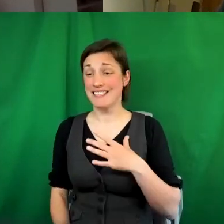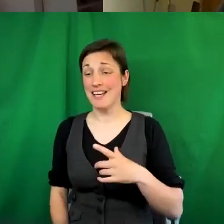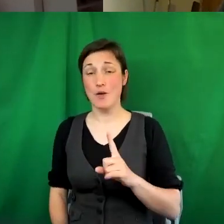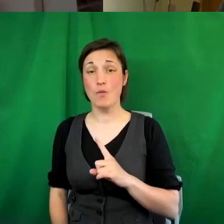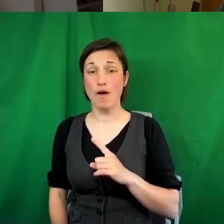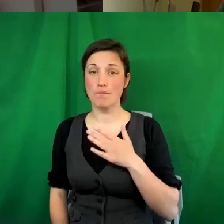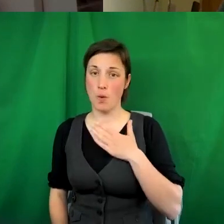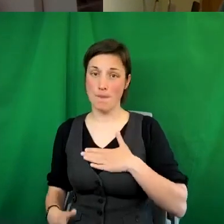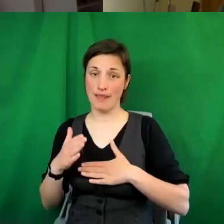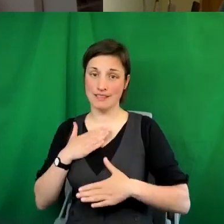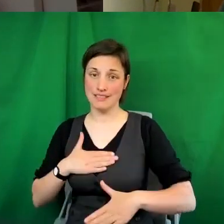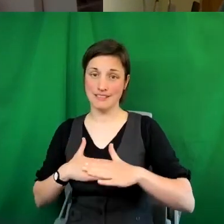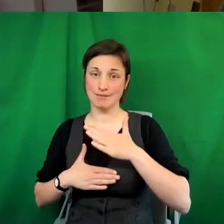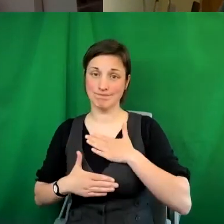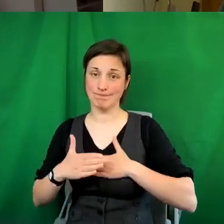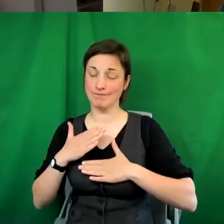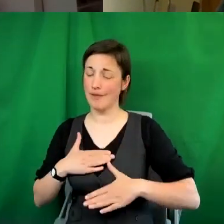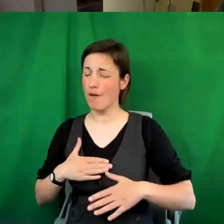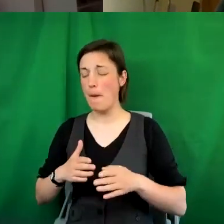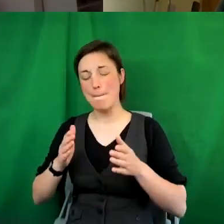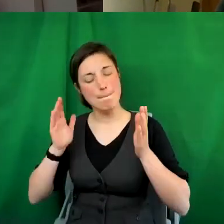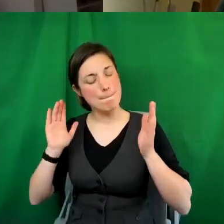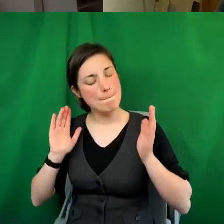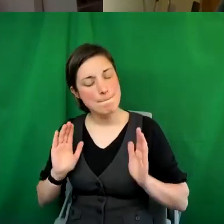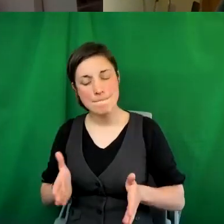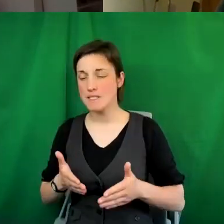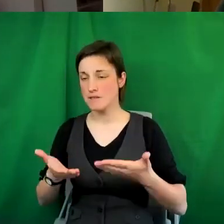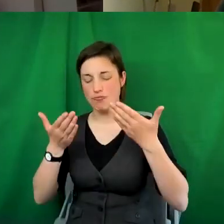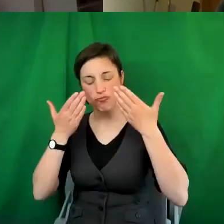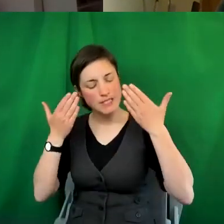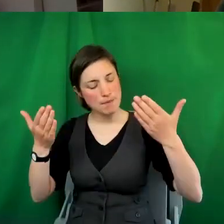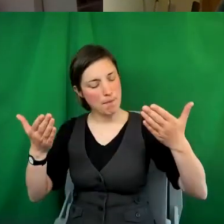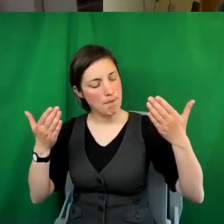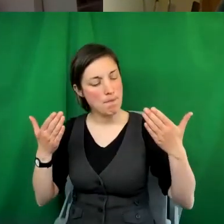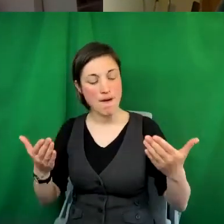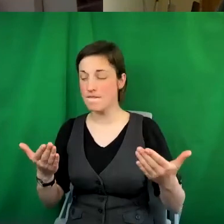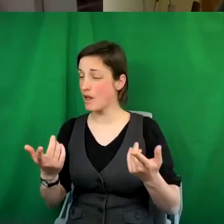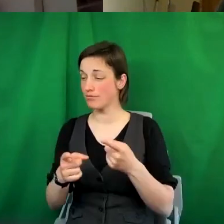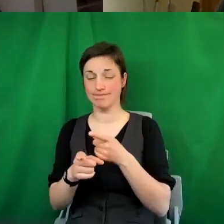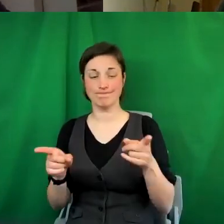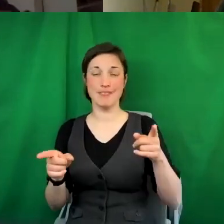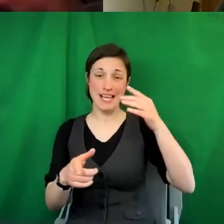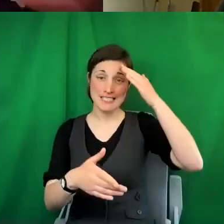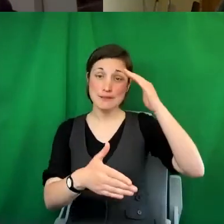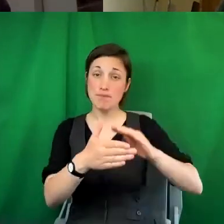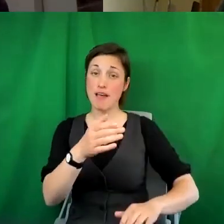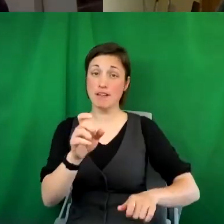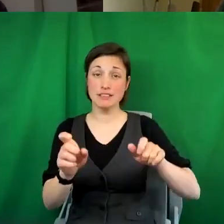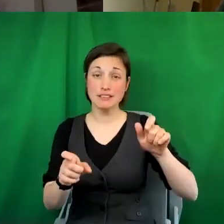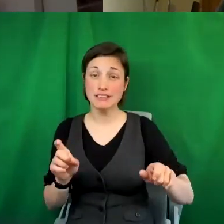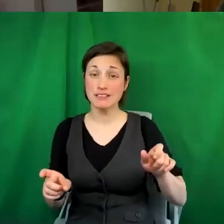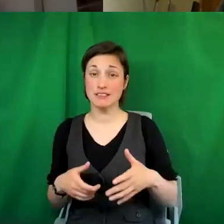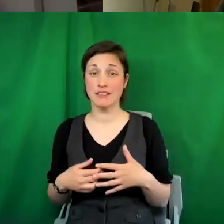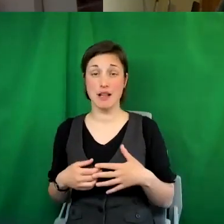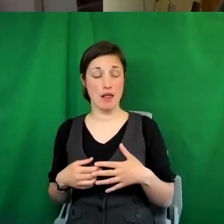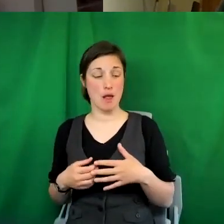That you have to be respectful of the lived experience of people, be prepared to give up power